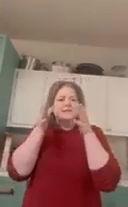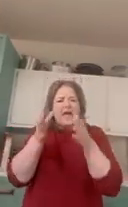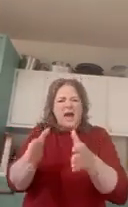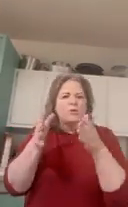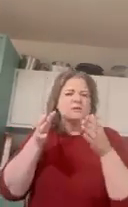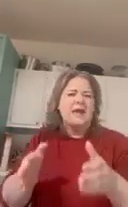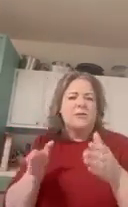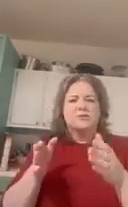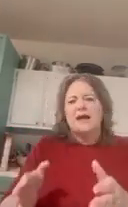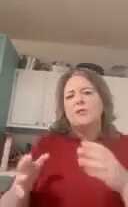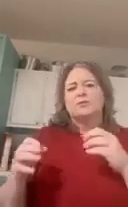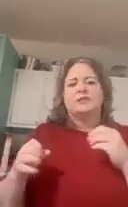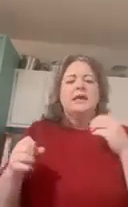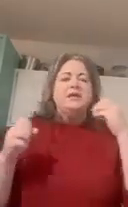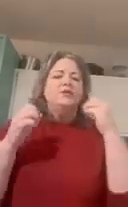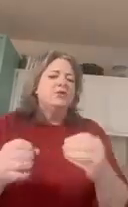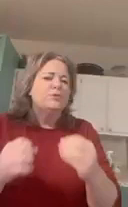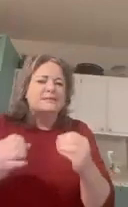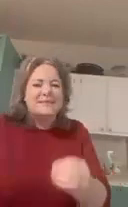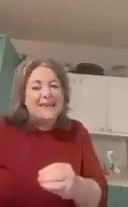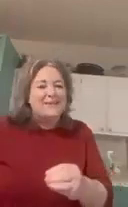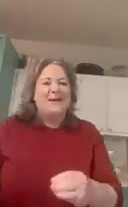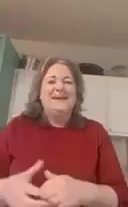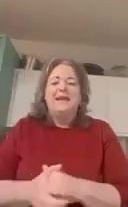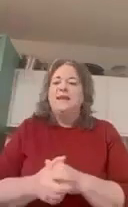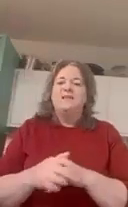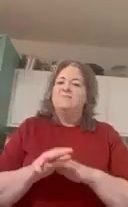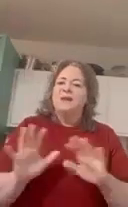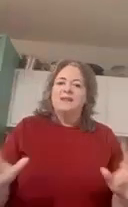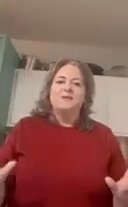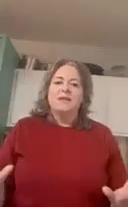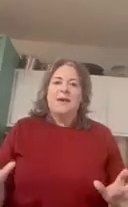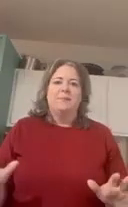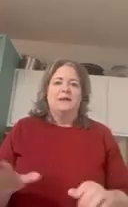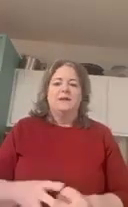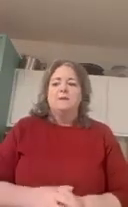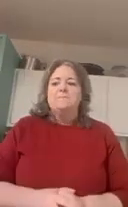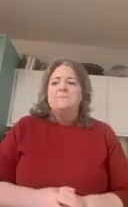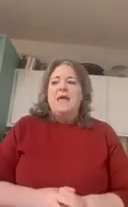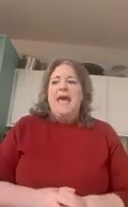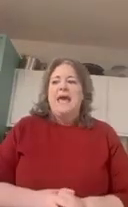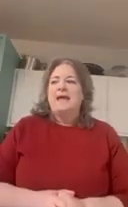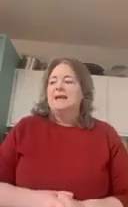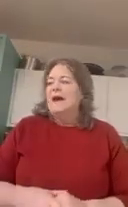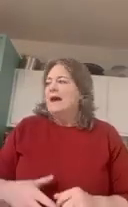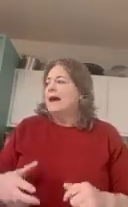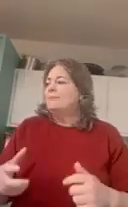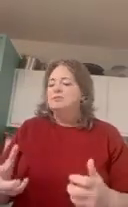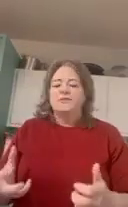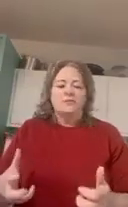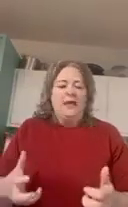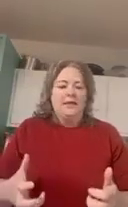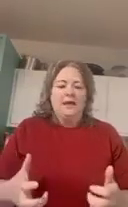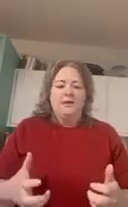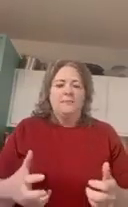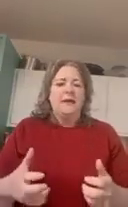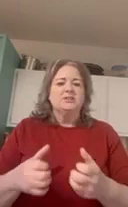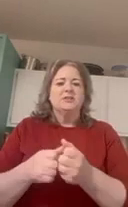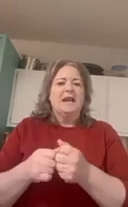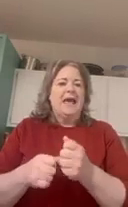hours and hours and hours and do this thing right and yet none of that was happening and i almost felt like imagine that i